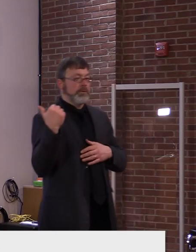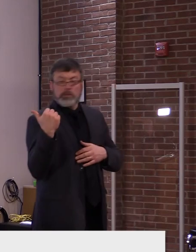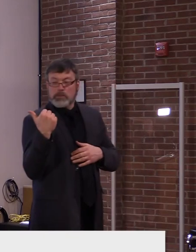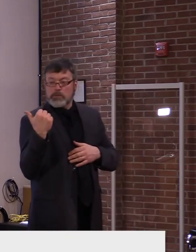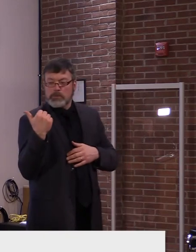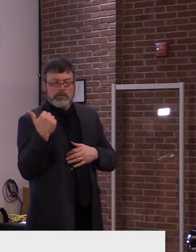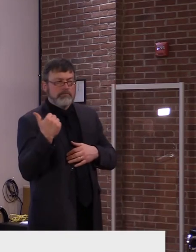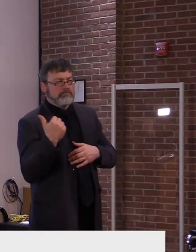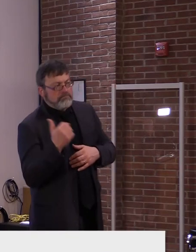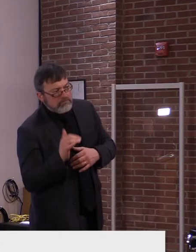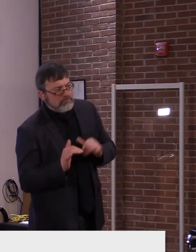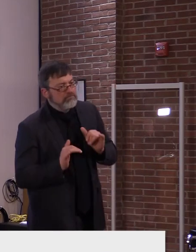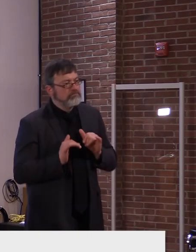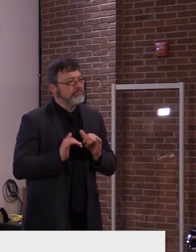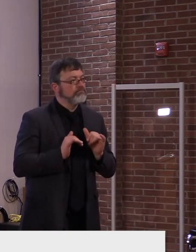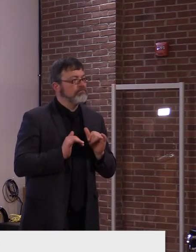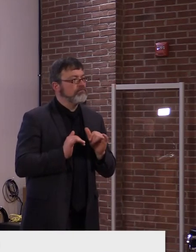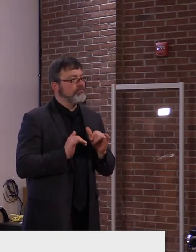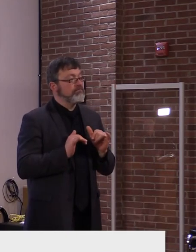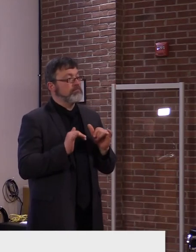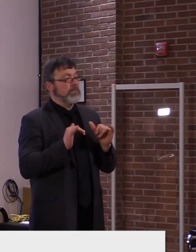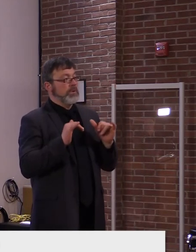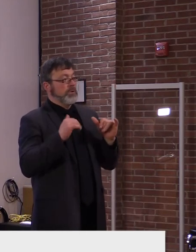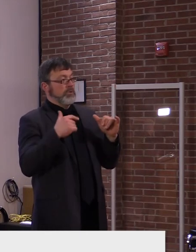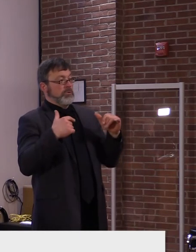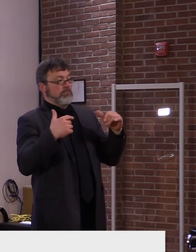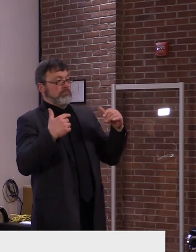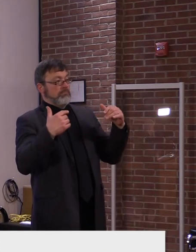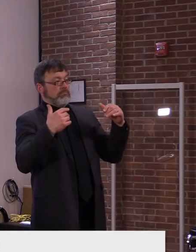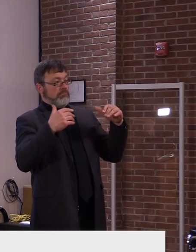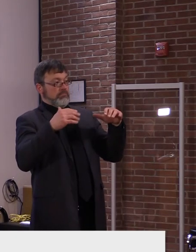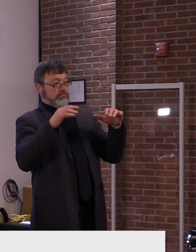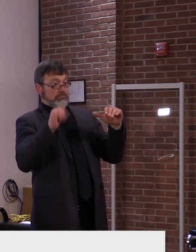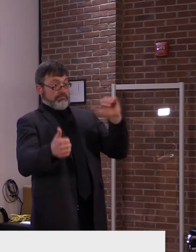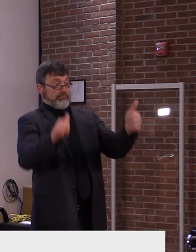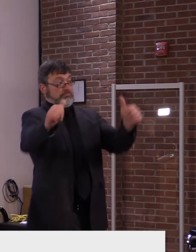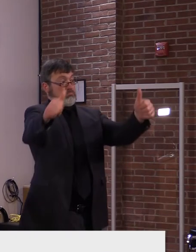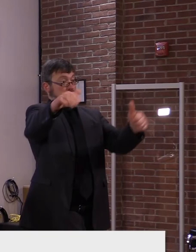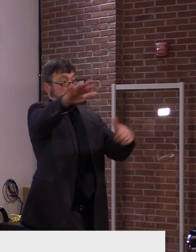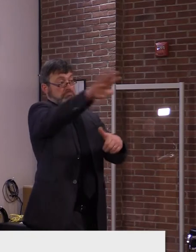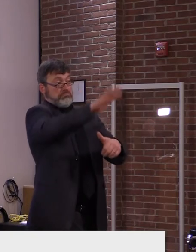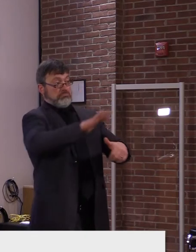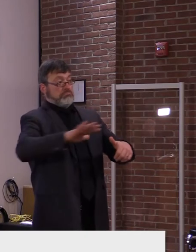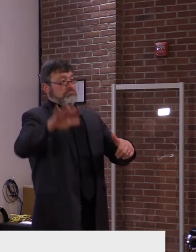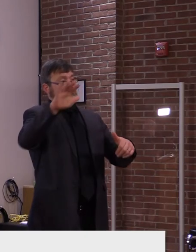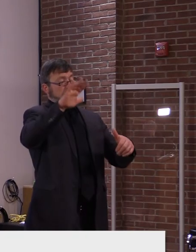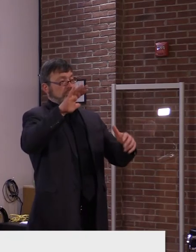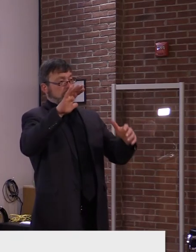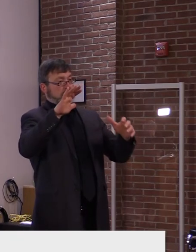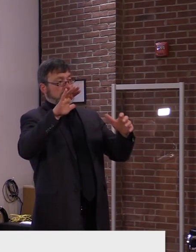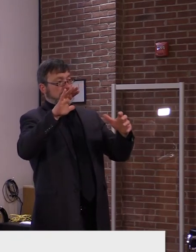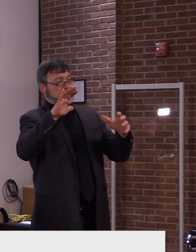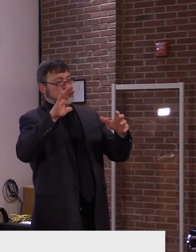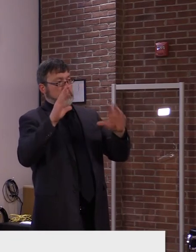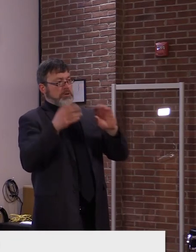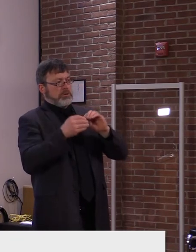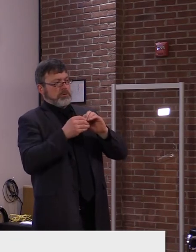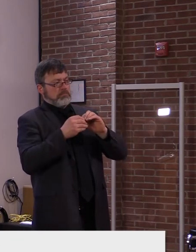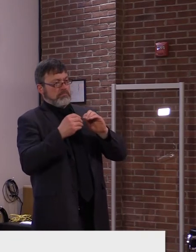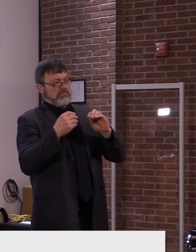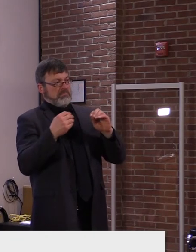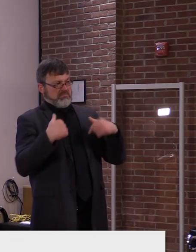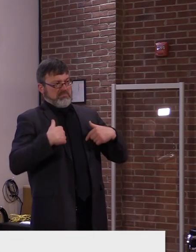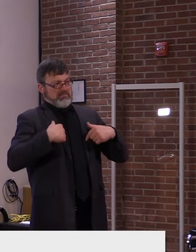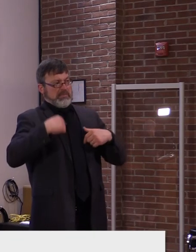The, um, total number I think of slots, and that's all I have, uh, in terms of, uh, what